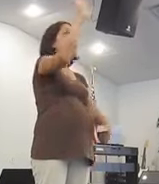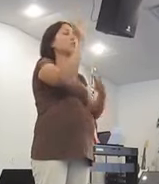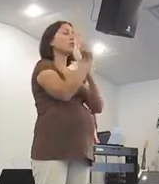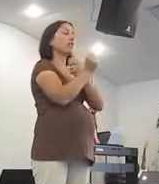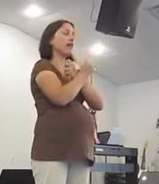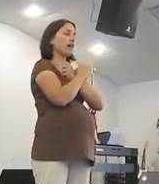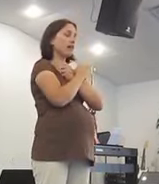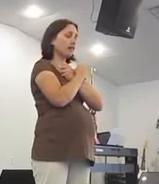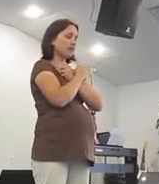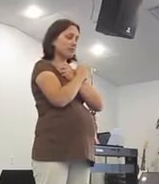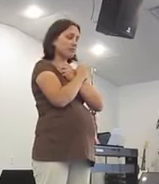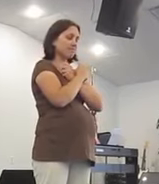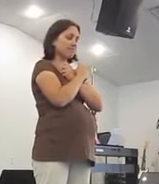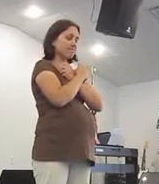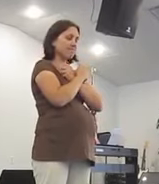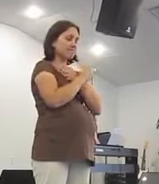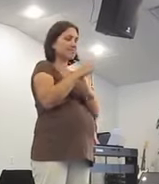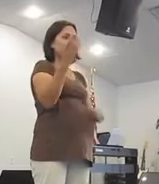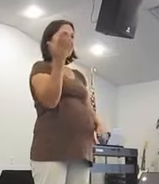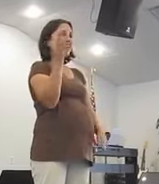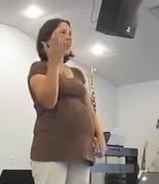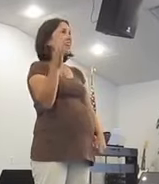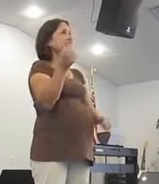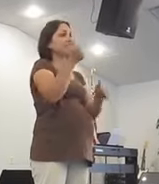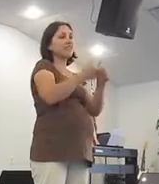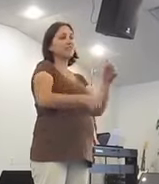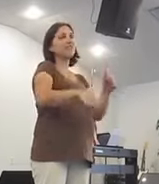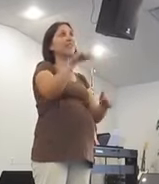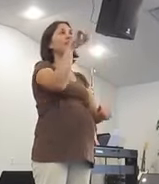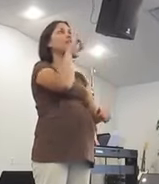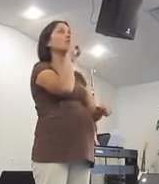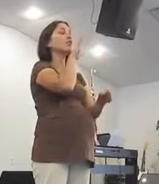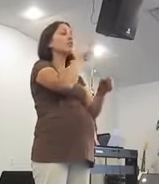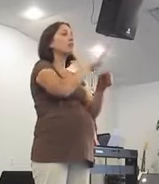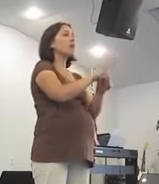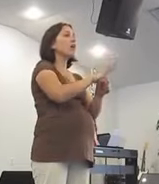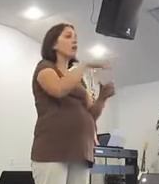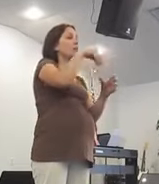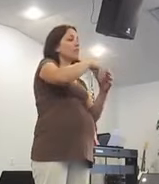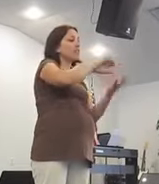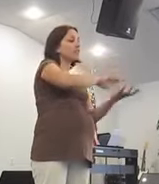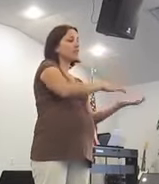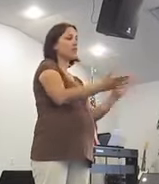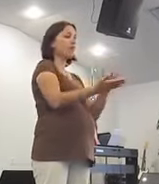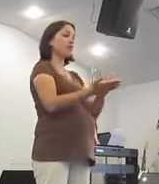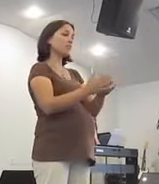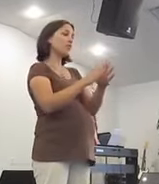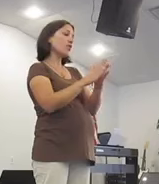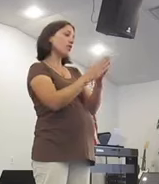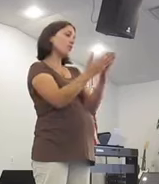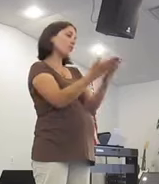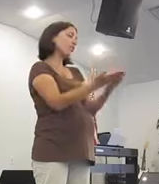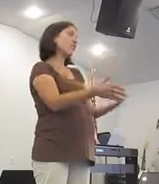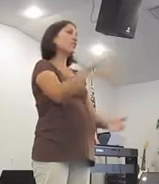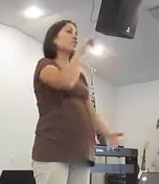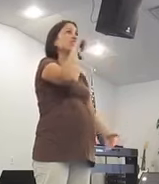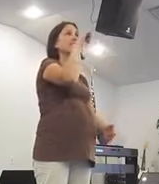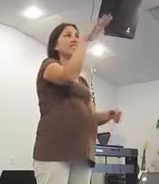your love As if every promise from your word is